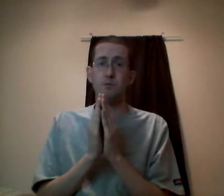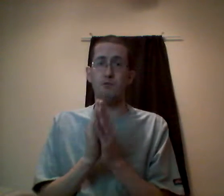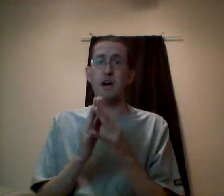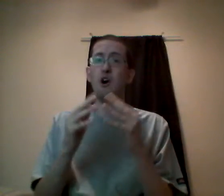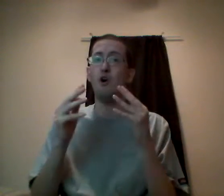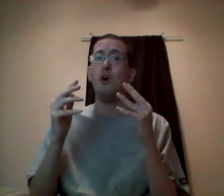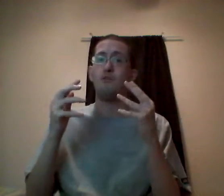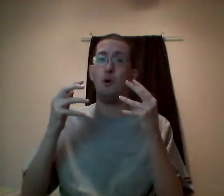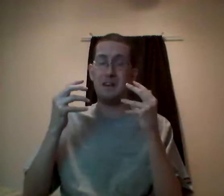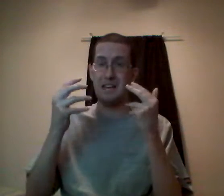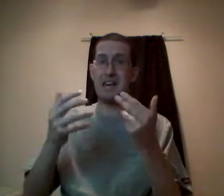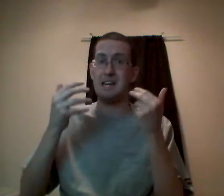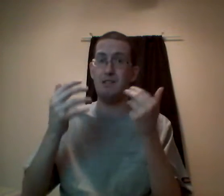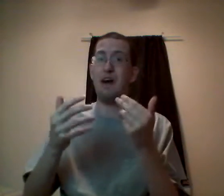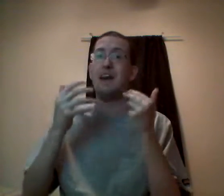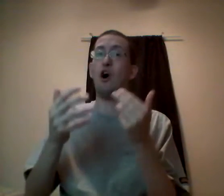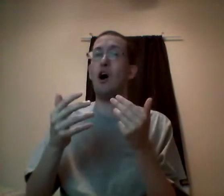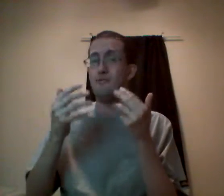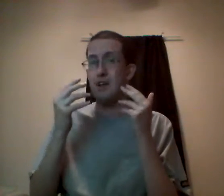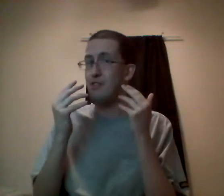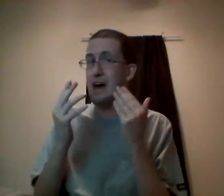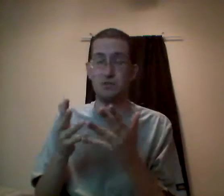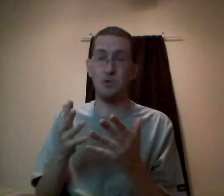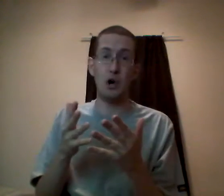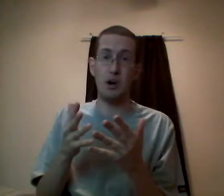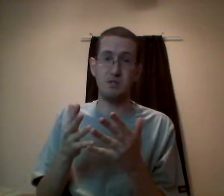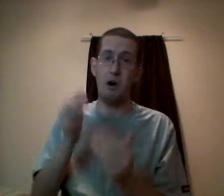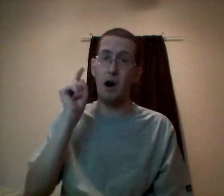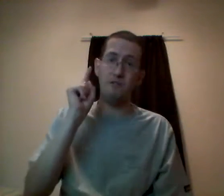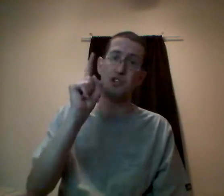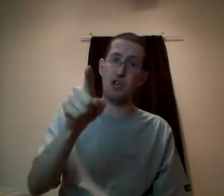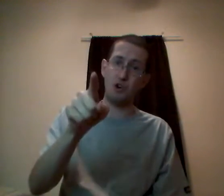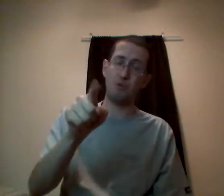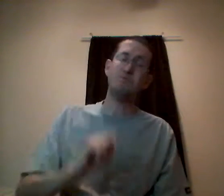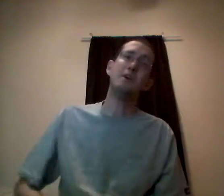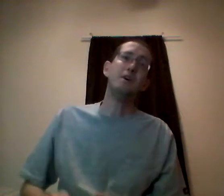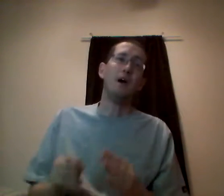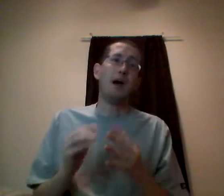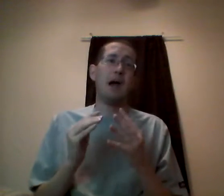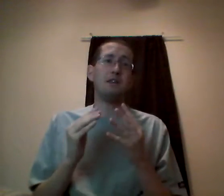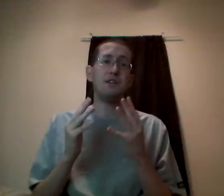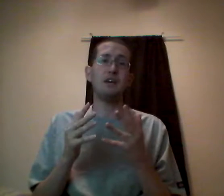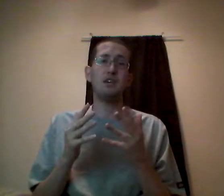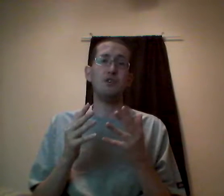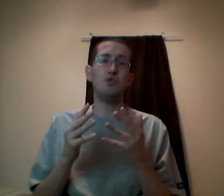Philip DeFranco, for helping kick that off. That's really awesome of you. And thank you